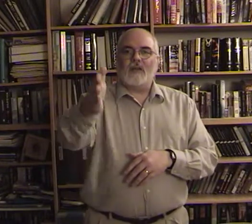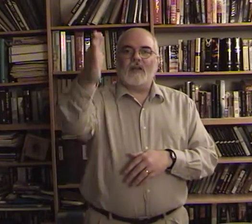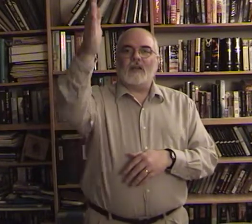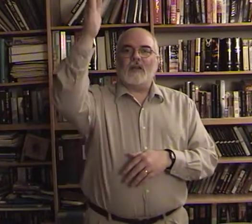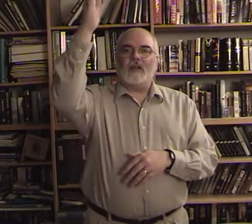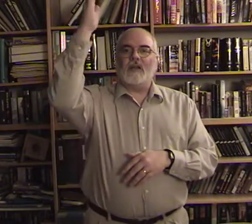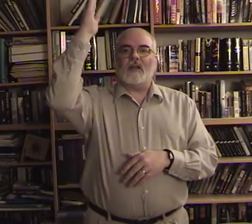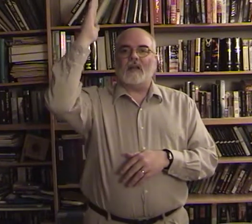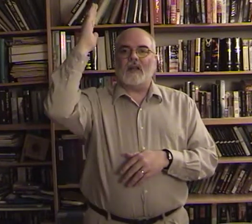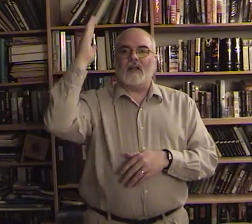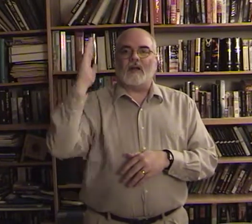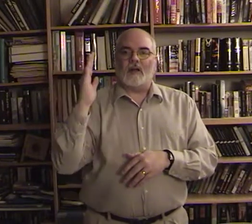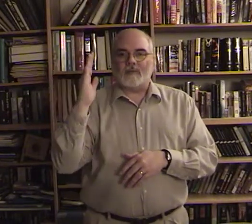in and up